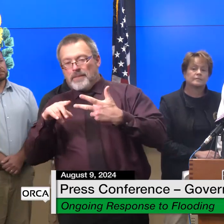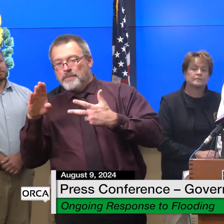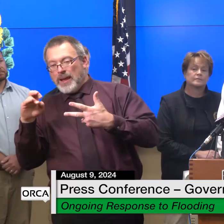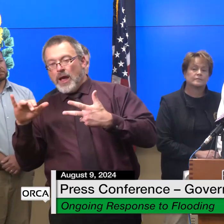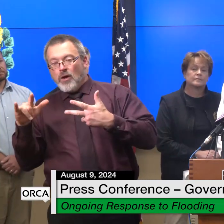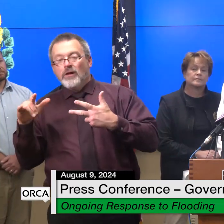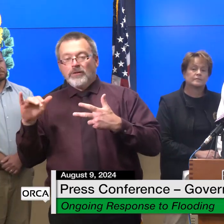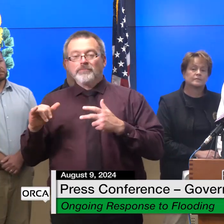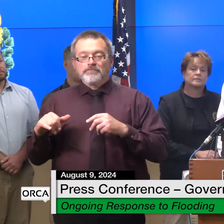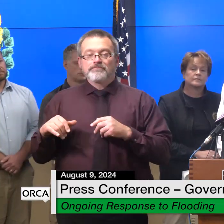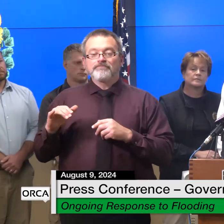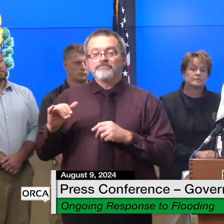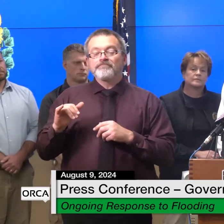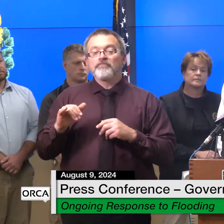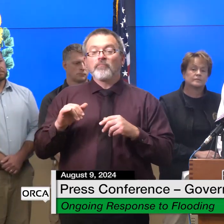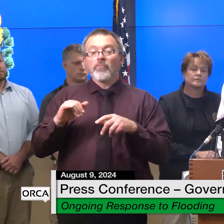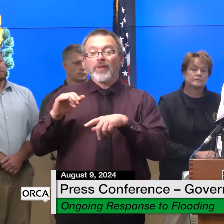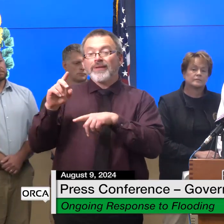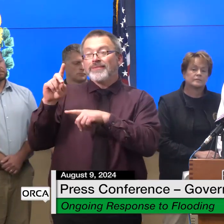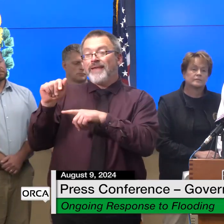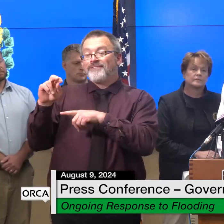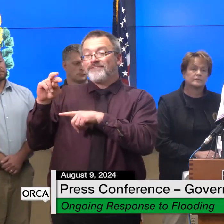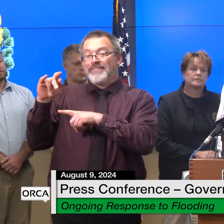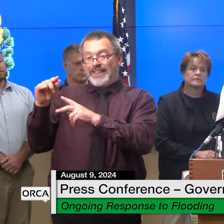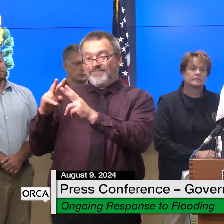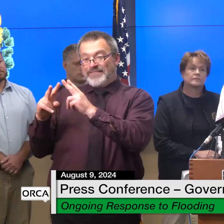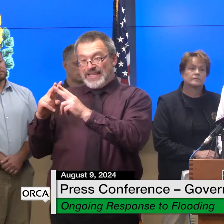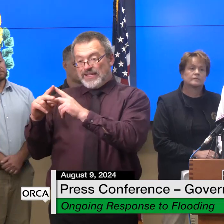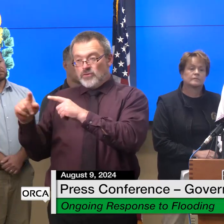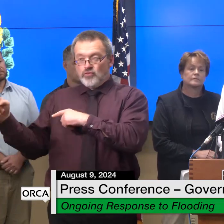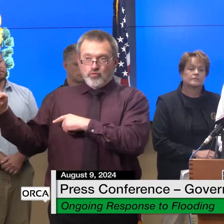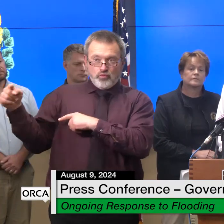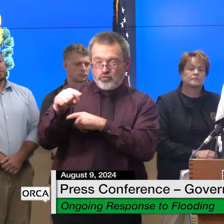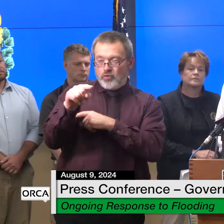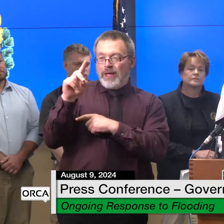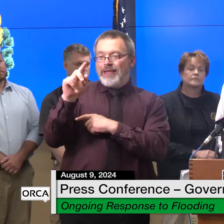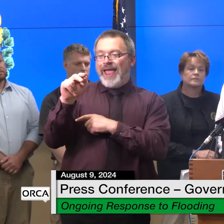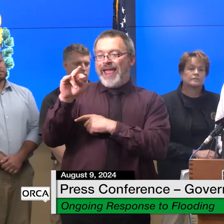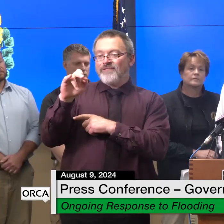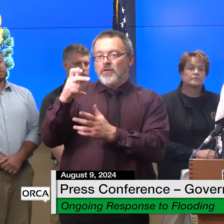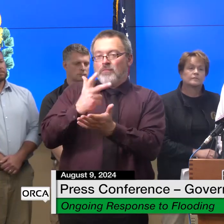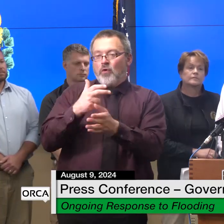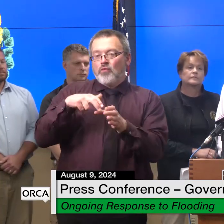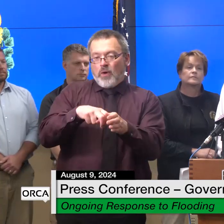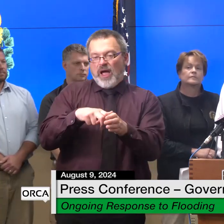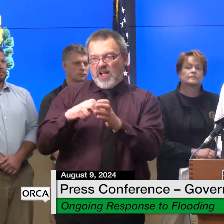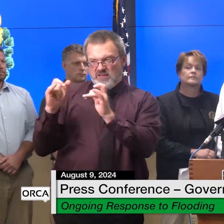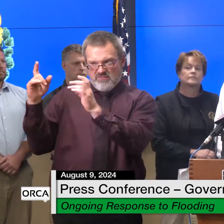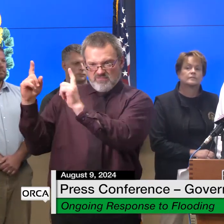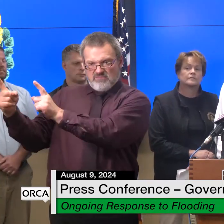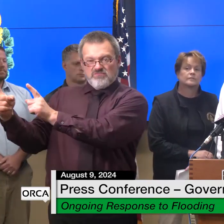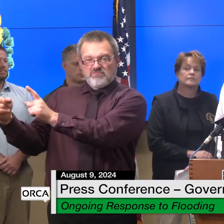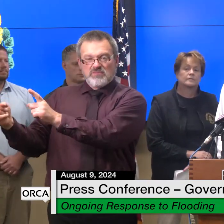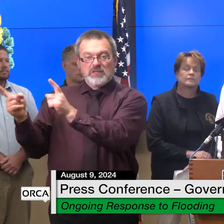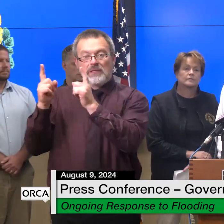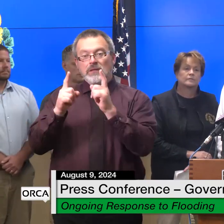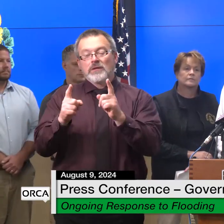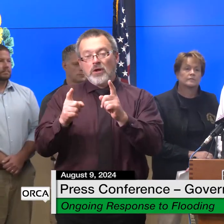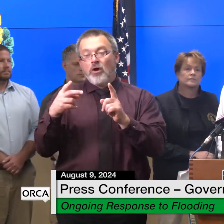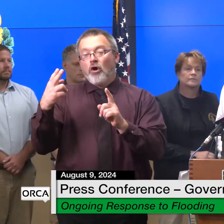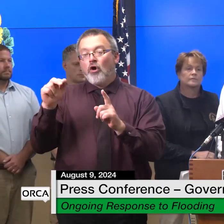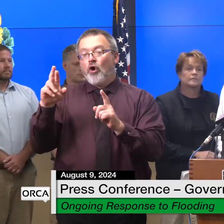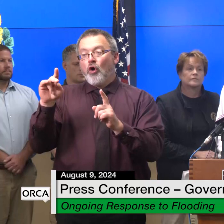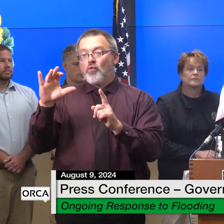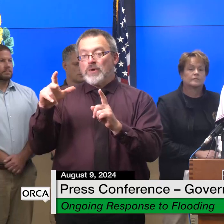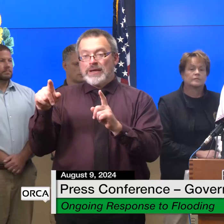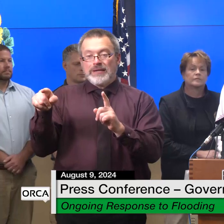to the west danville park and ride the hardwick trailhead to the